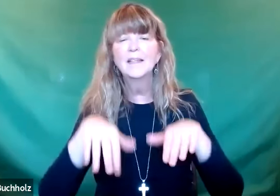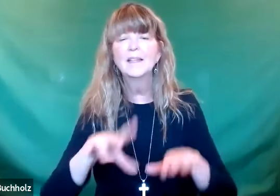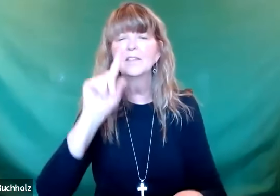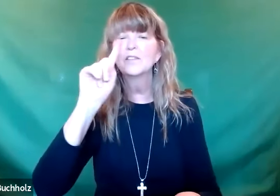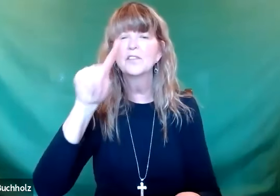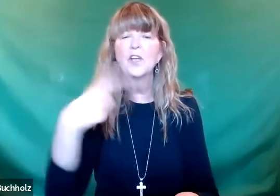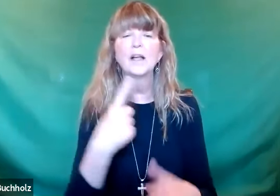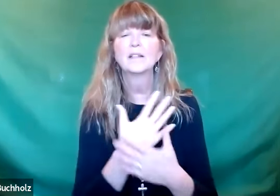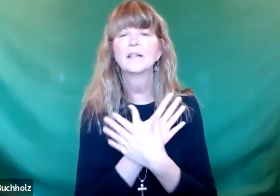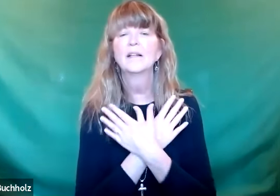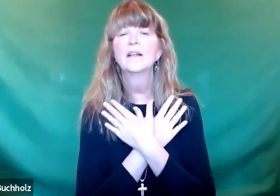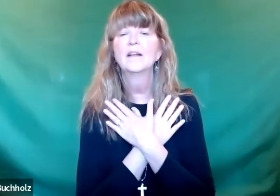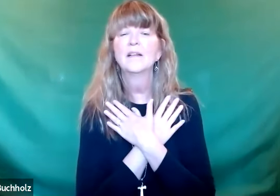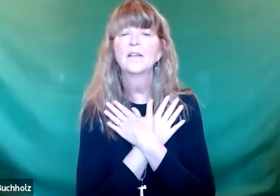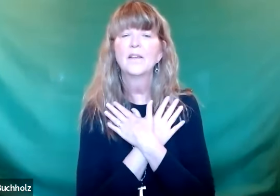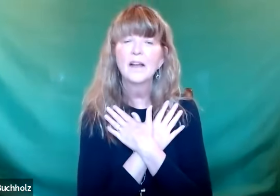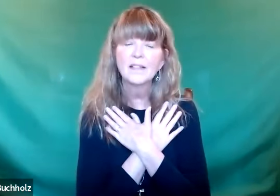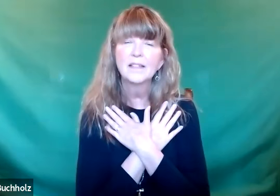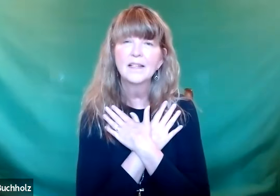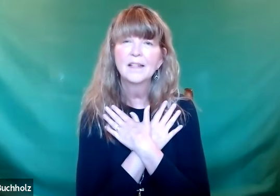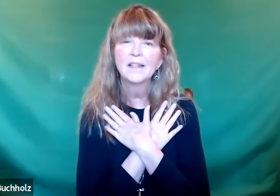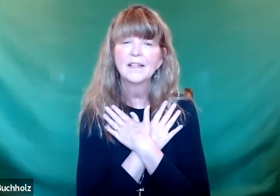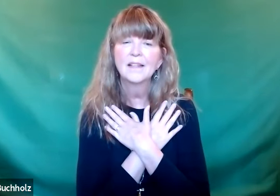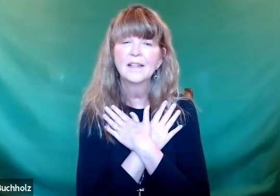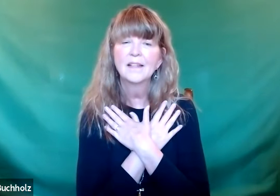smelling the sea, and just resting.